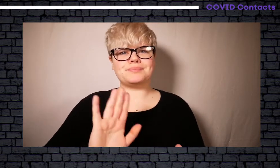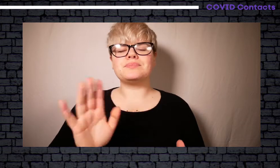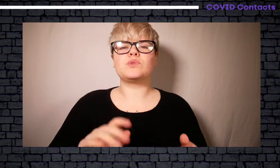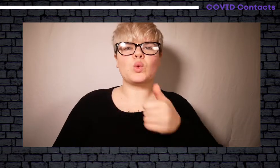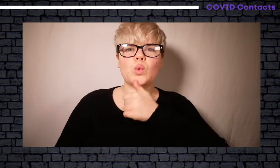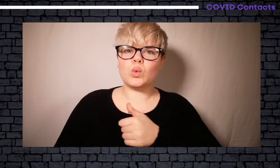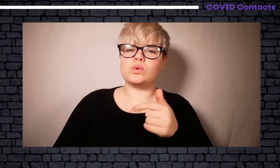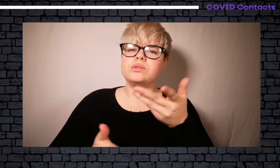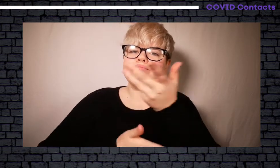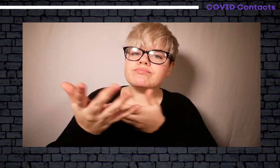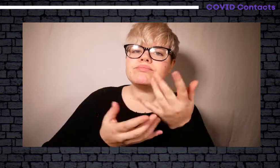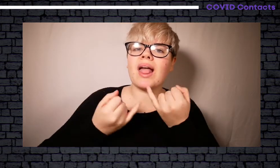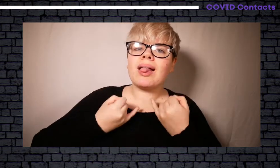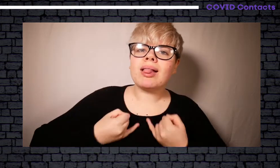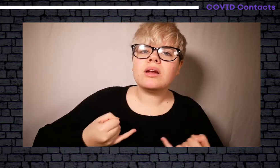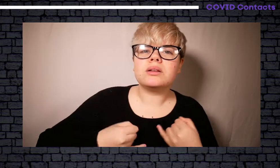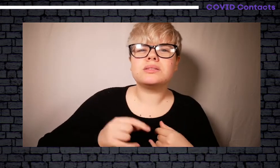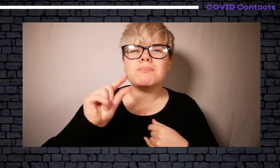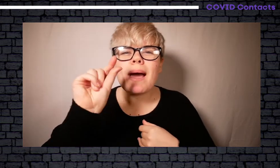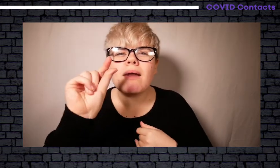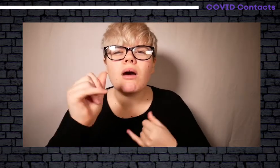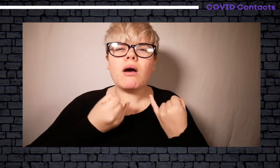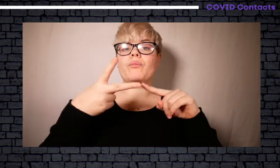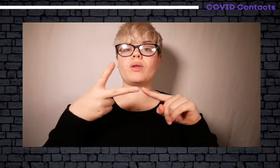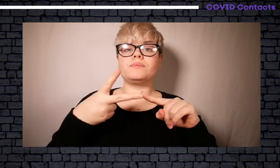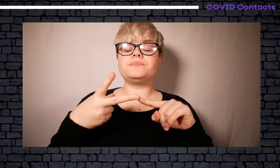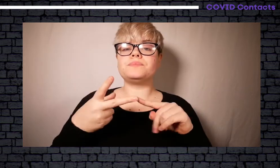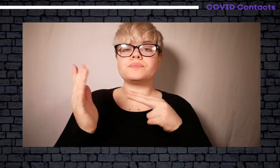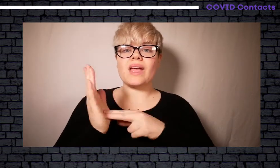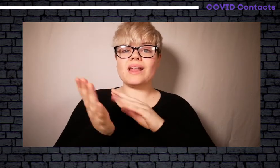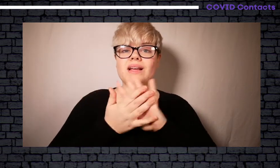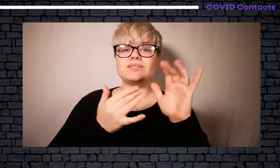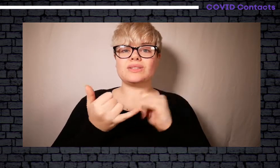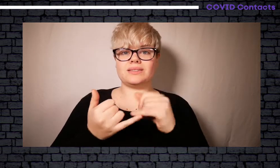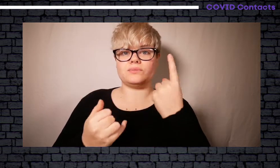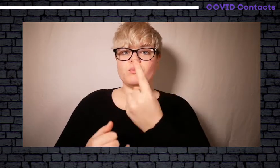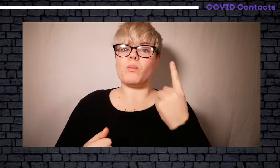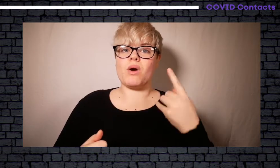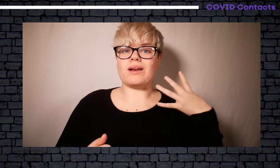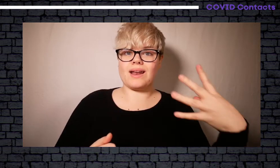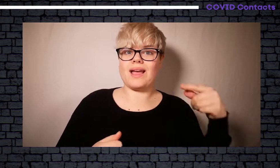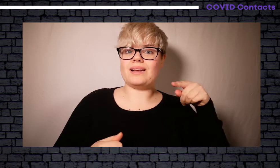life-threatening advice? No, you should only use it to discuss illnesses, minor illnesses.